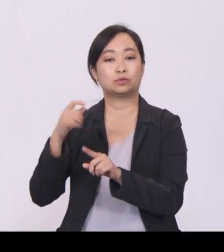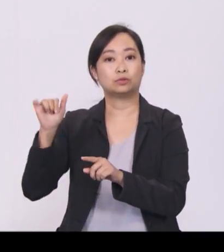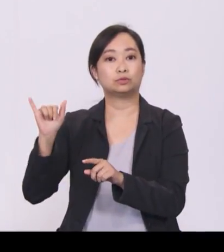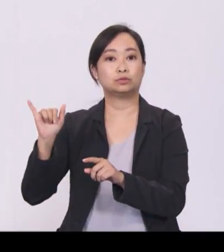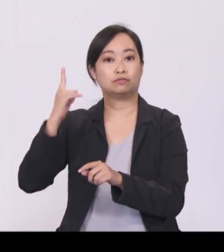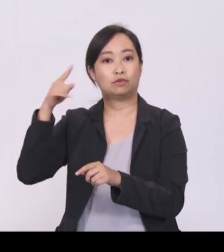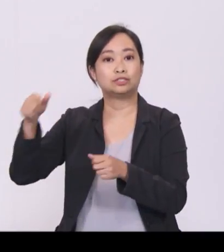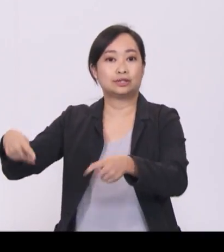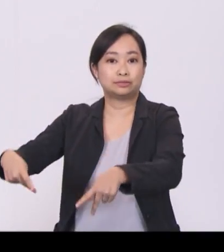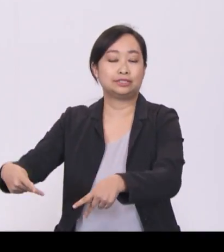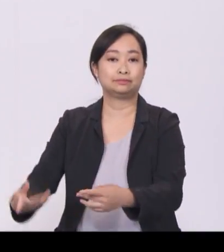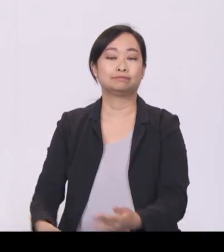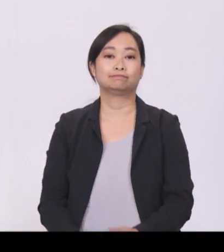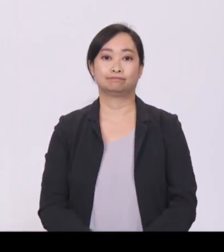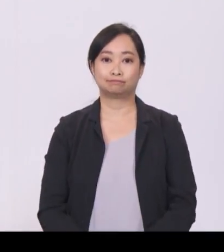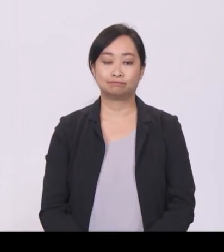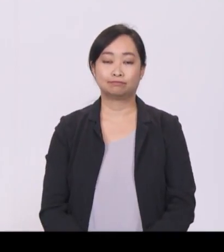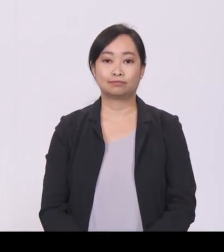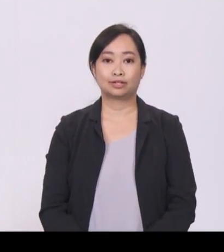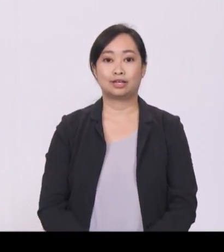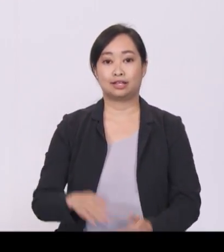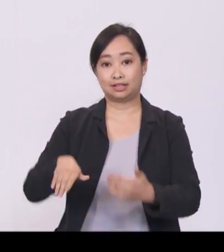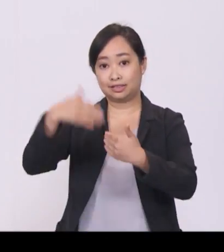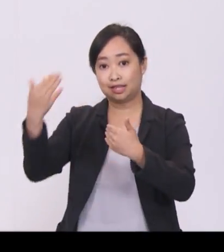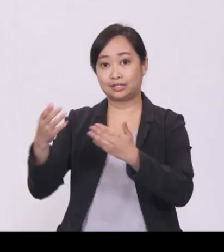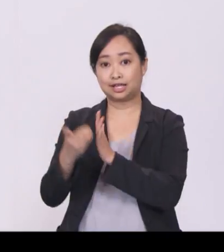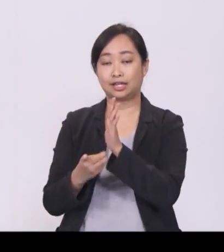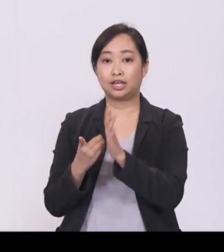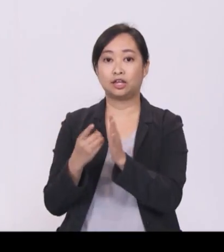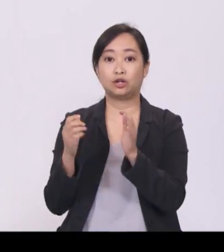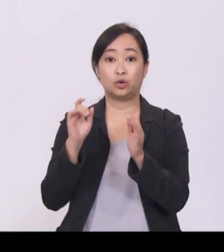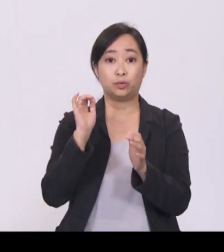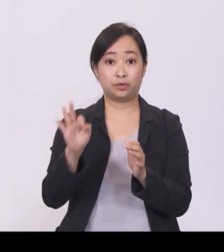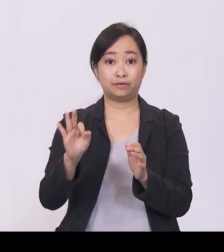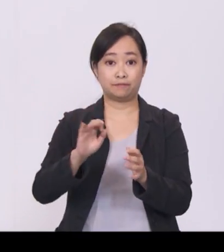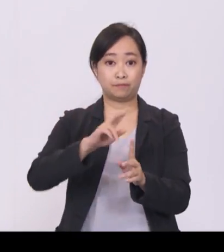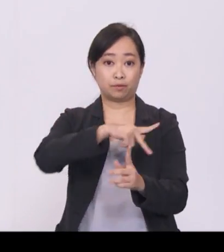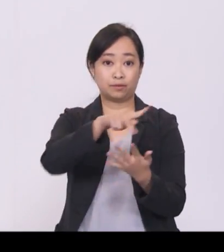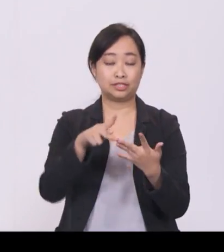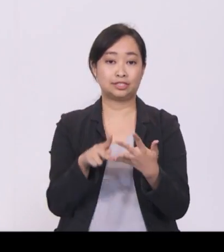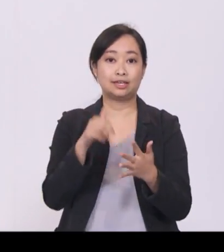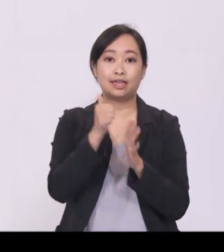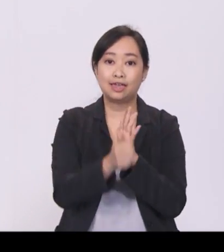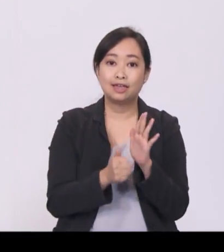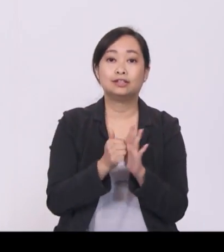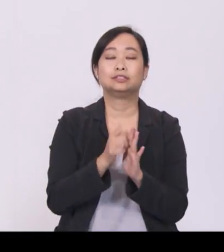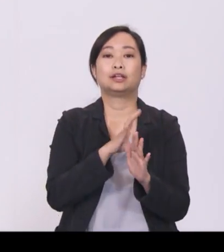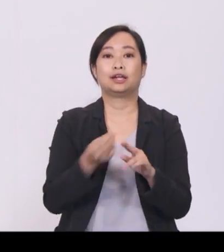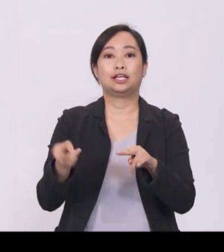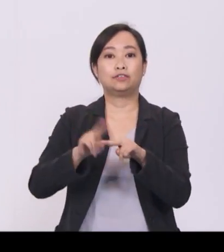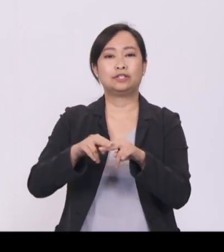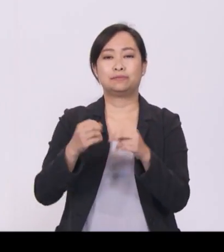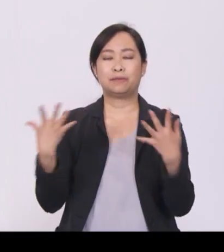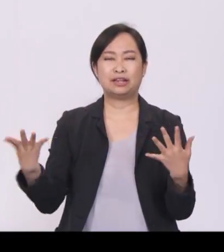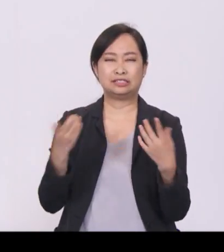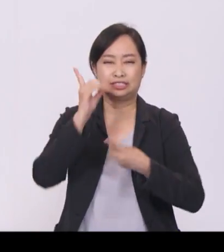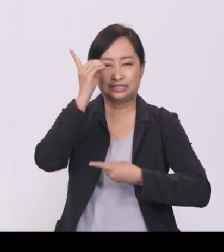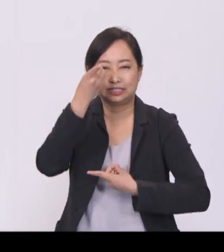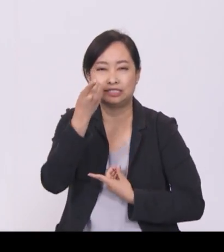In the coming decade, with an ageing population and an increasing chronic disease burden, the demands on